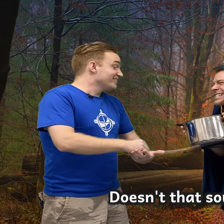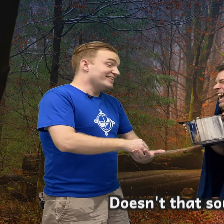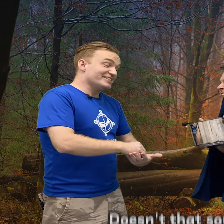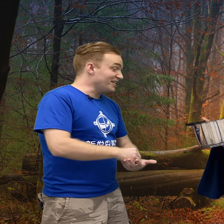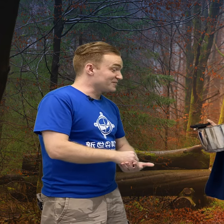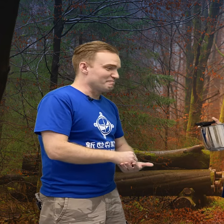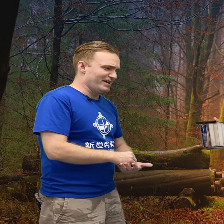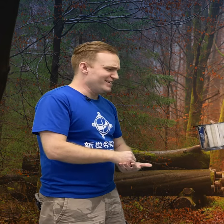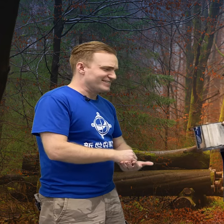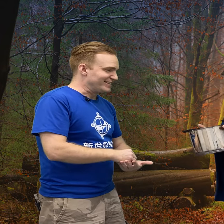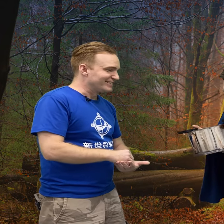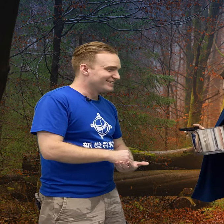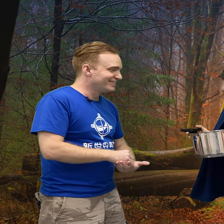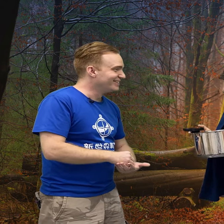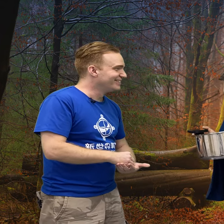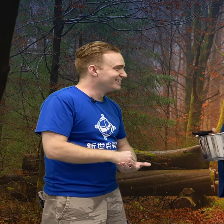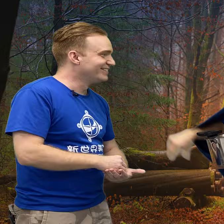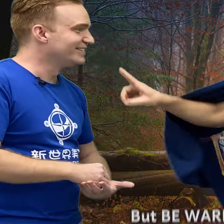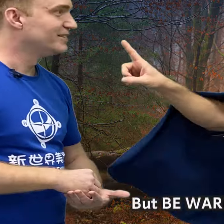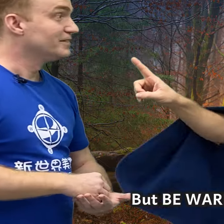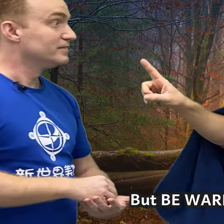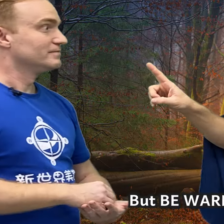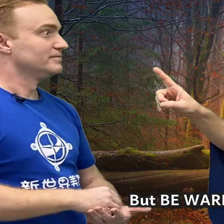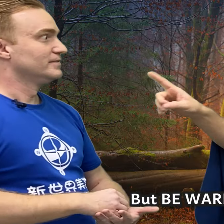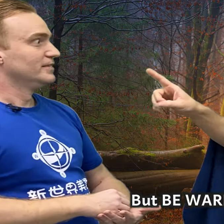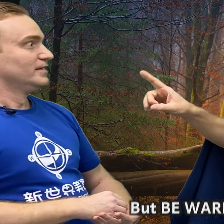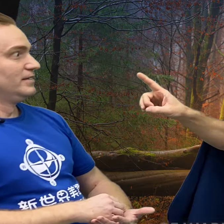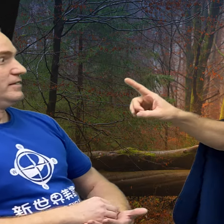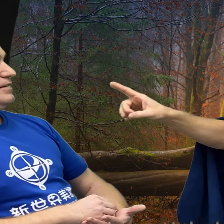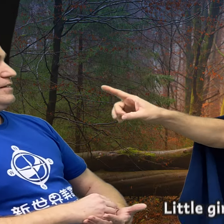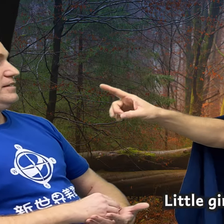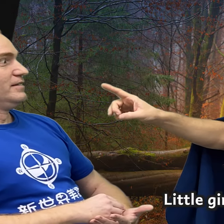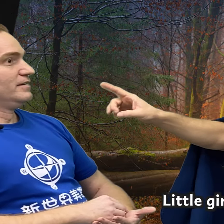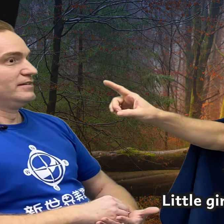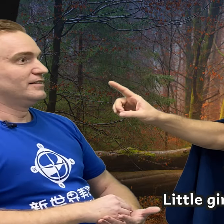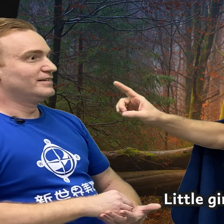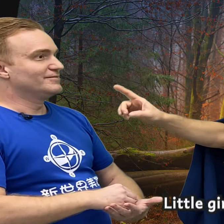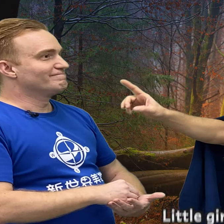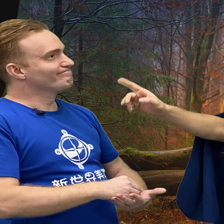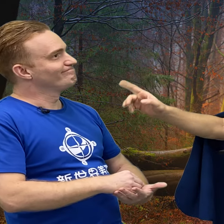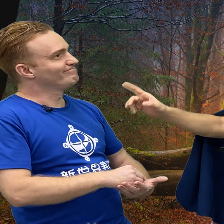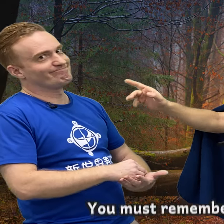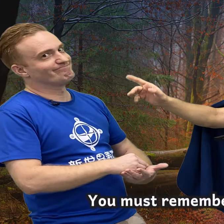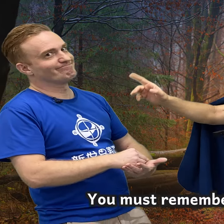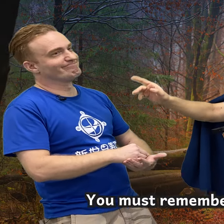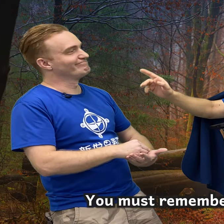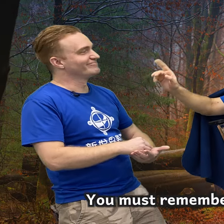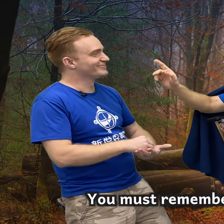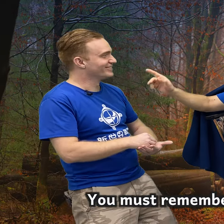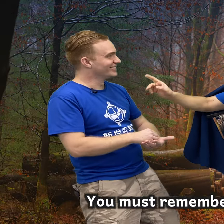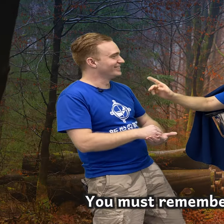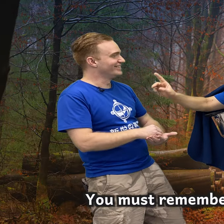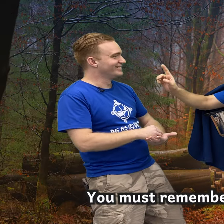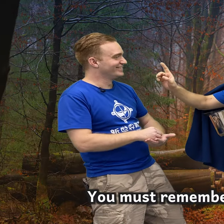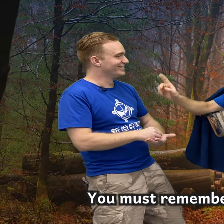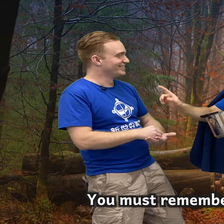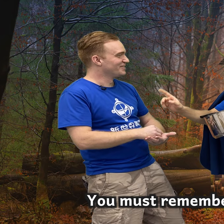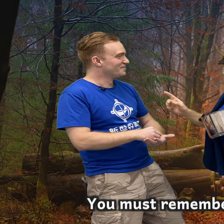That sounds amazing. But be warned, little girl, you must remember one thing.